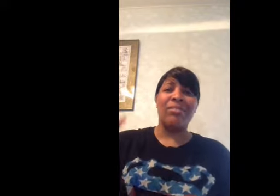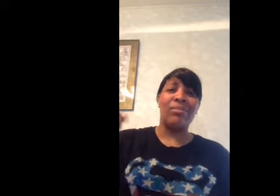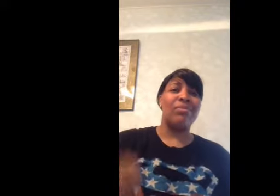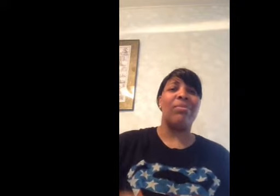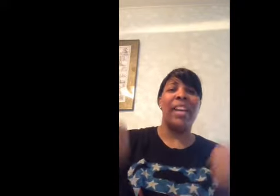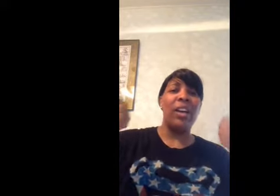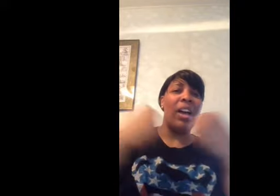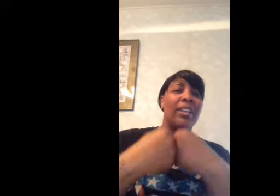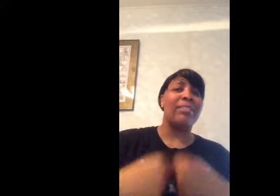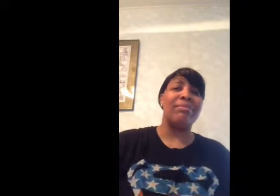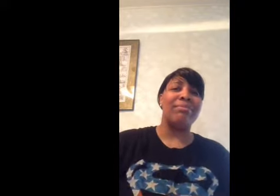fight on